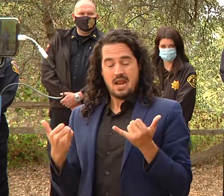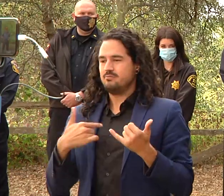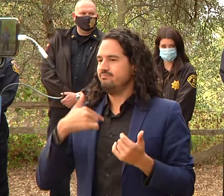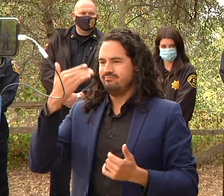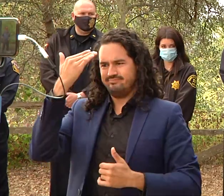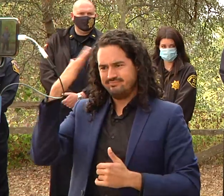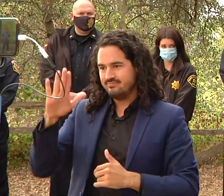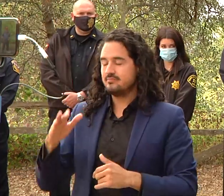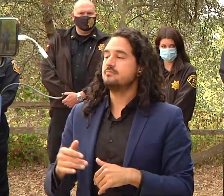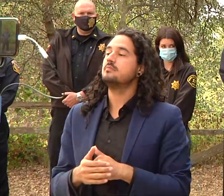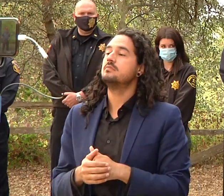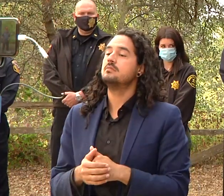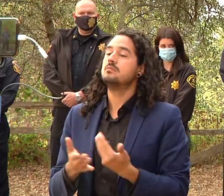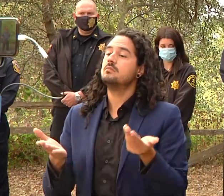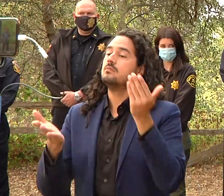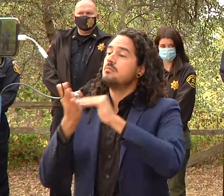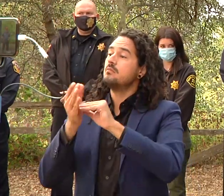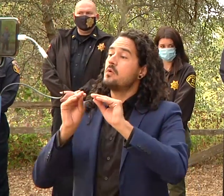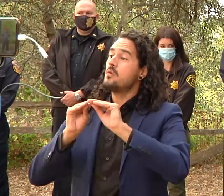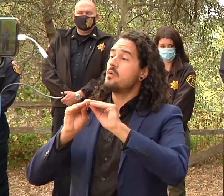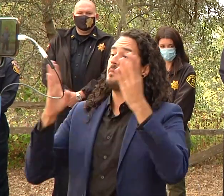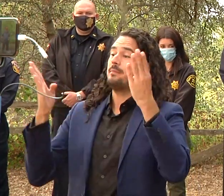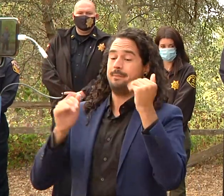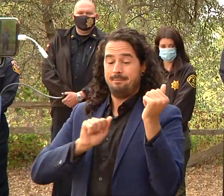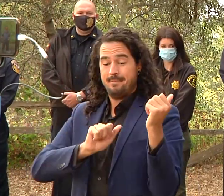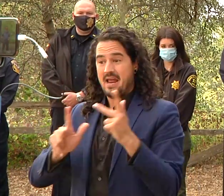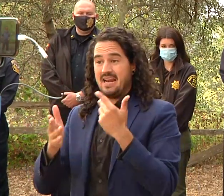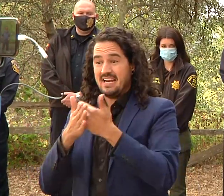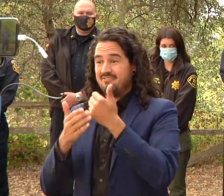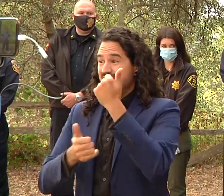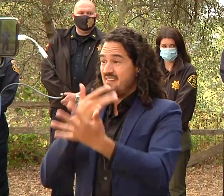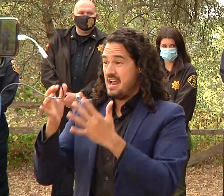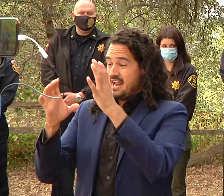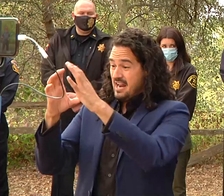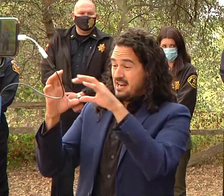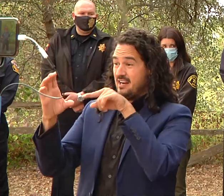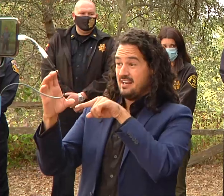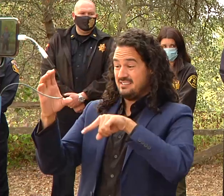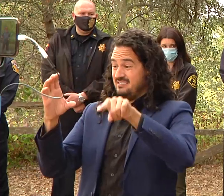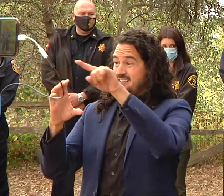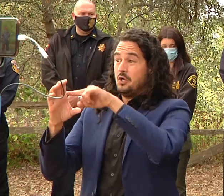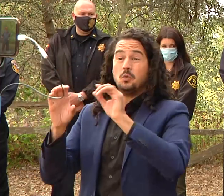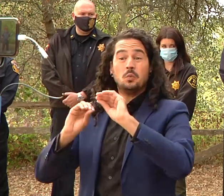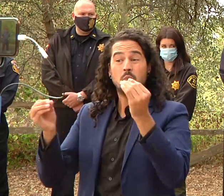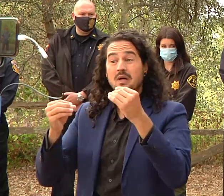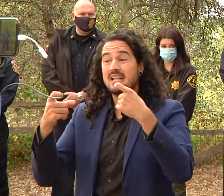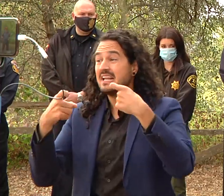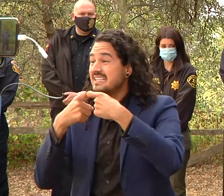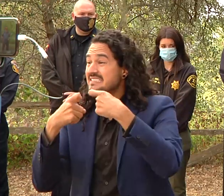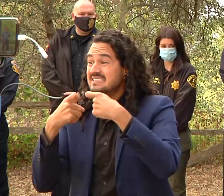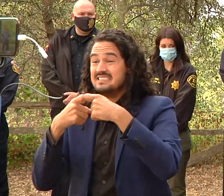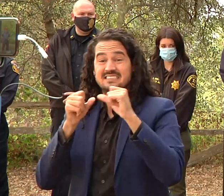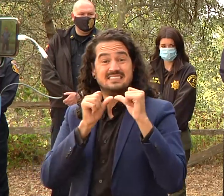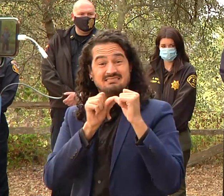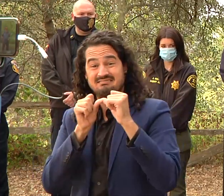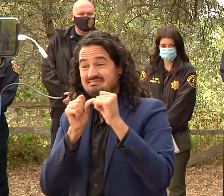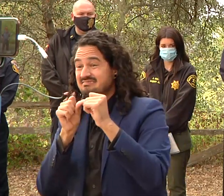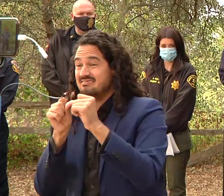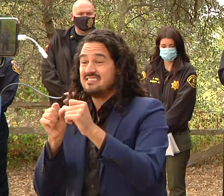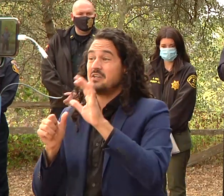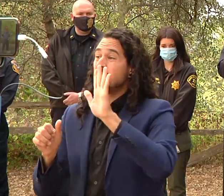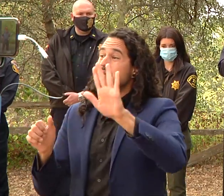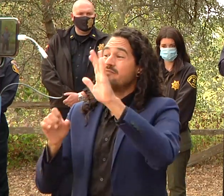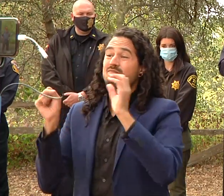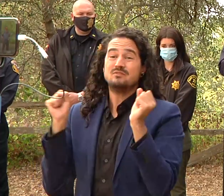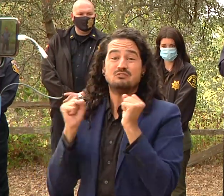um you know if you've lost power for any length of time uh and you're going back and looking in your refrigerator just throw your food